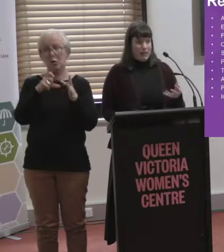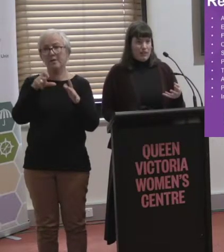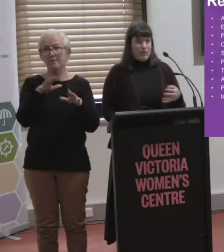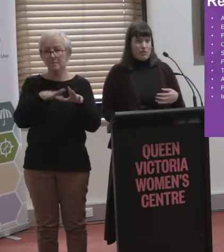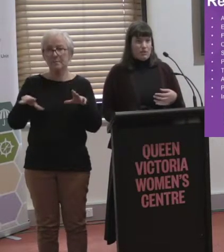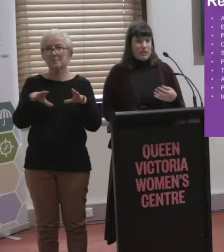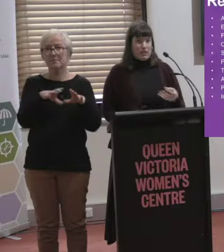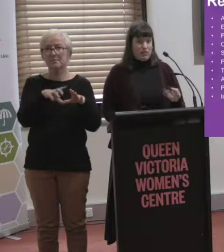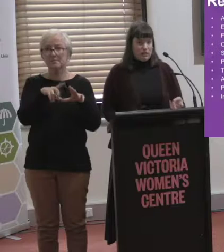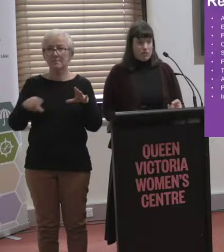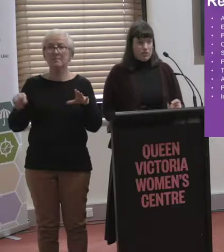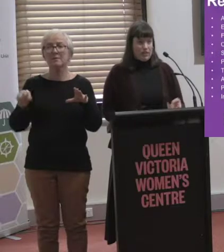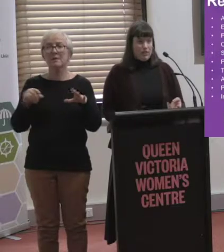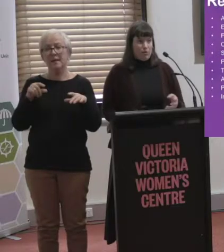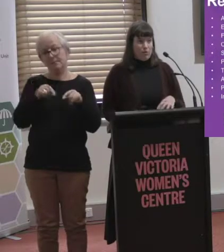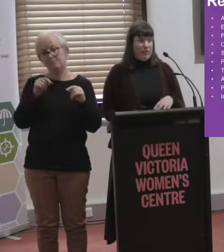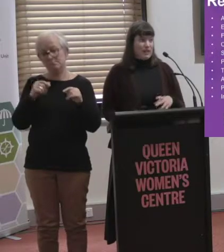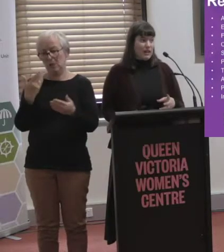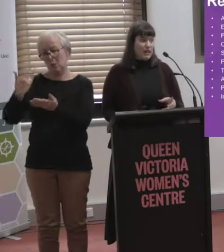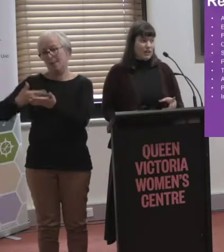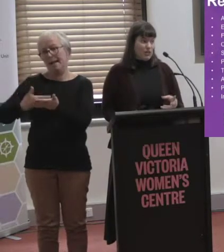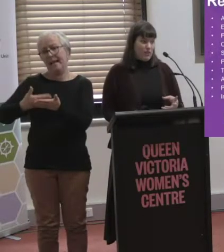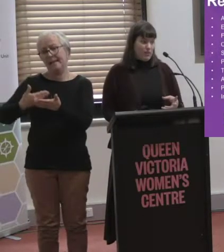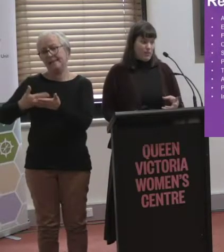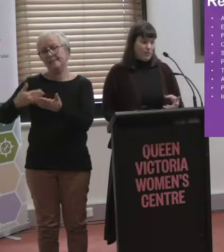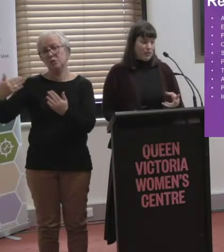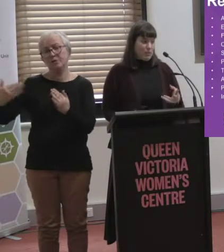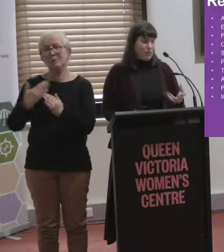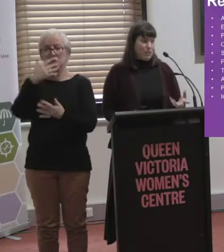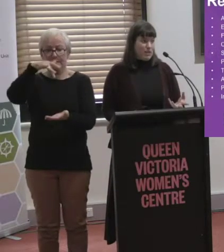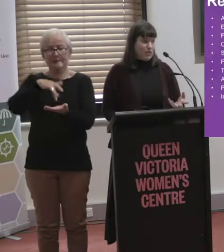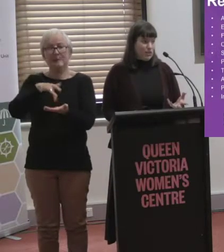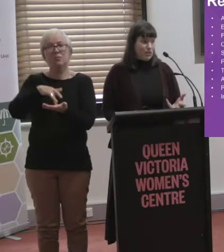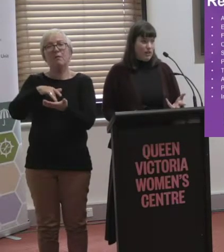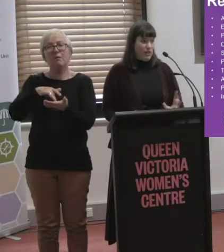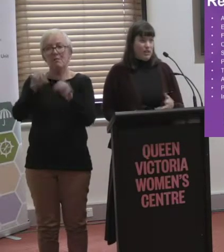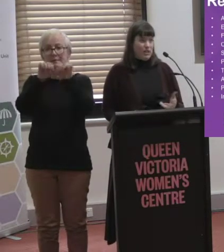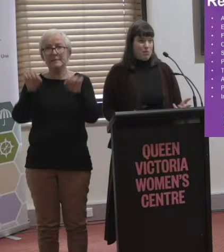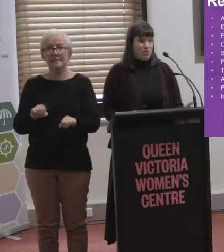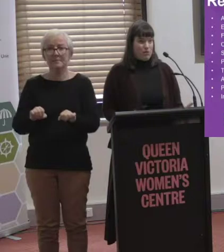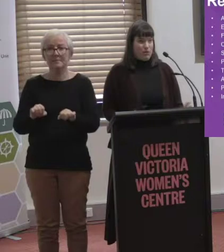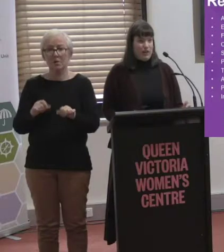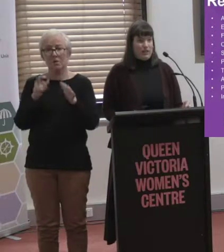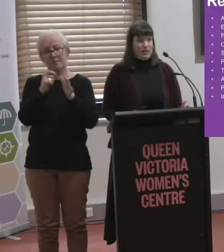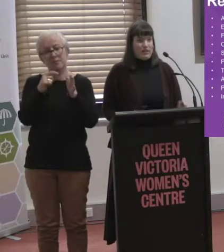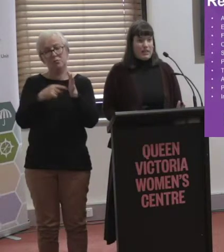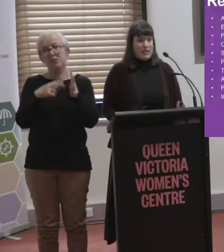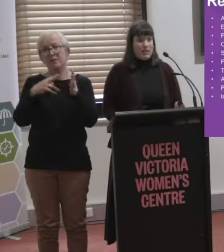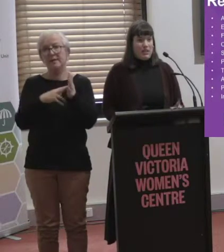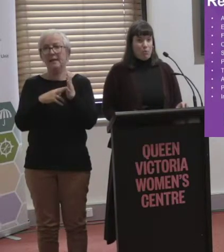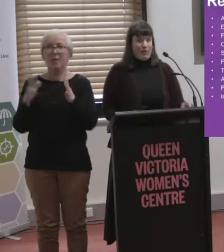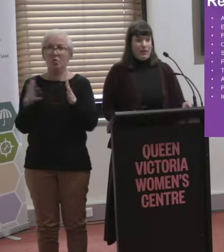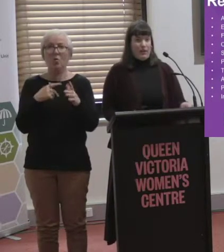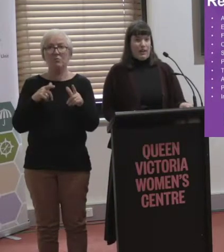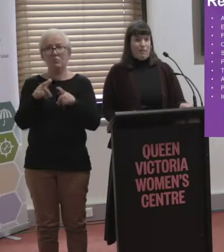a complaint, it goes into a central registry. It will provide data so that Public Transport Victoria and Transport for Victoria can understand